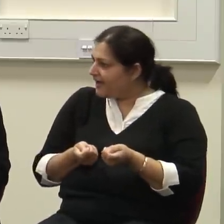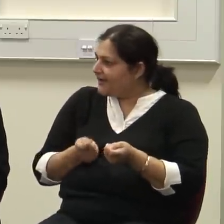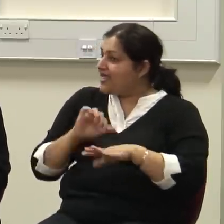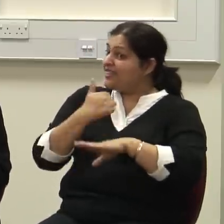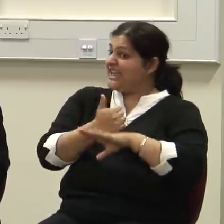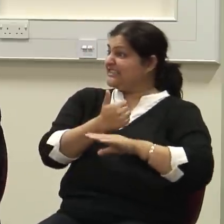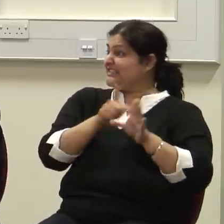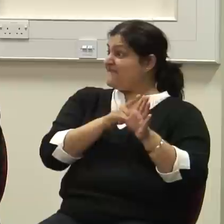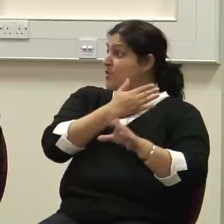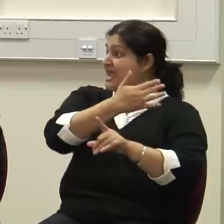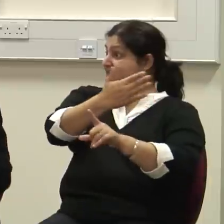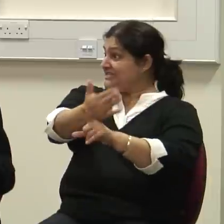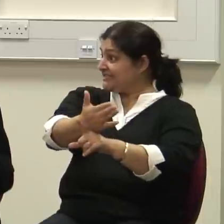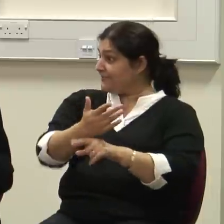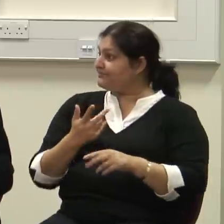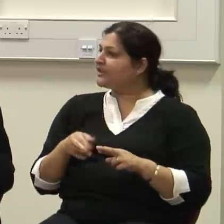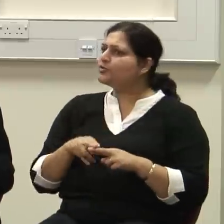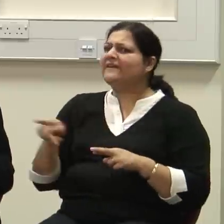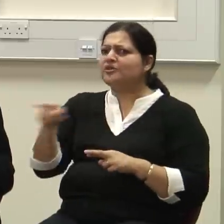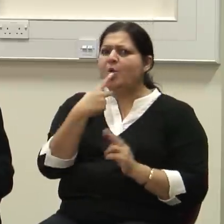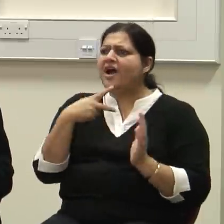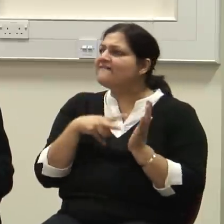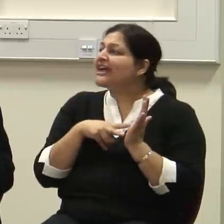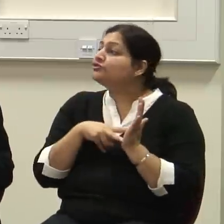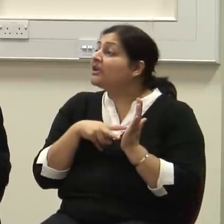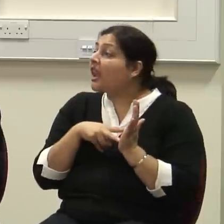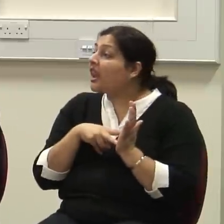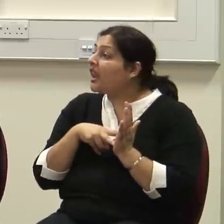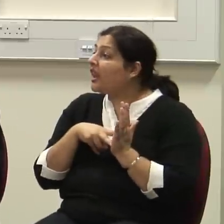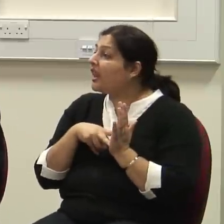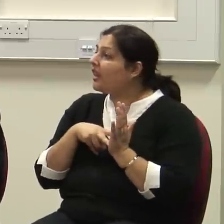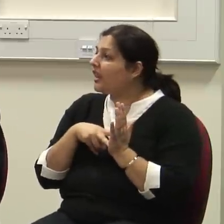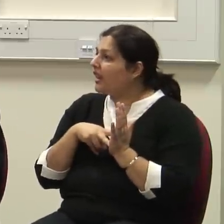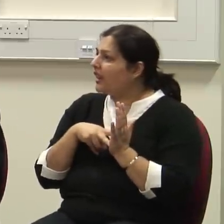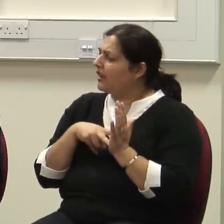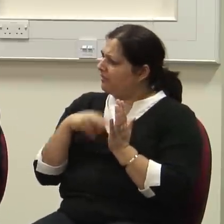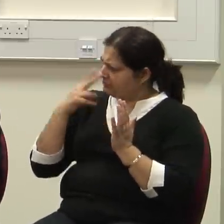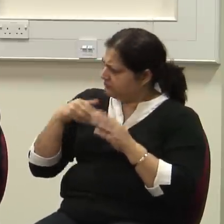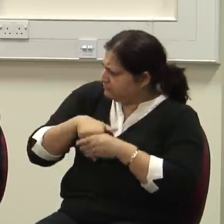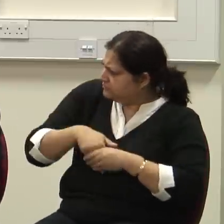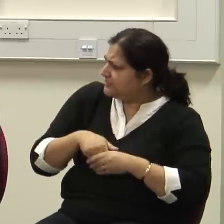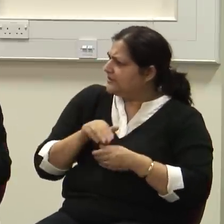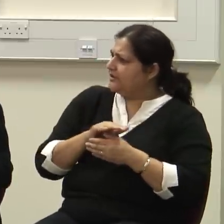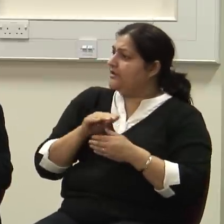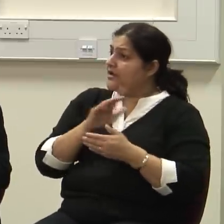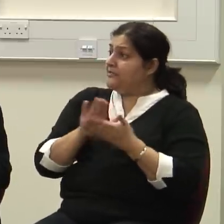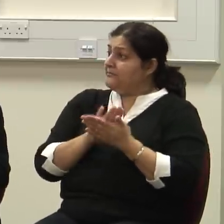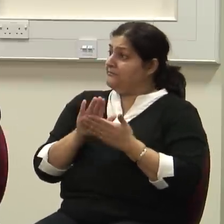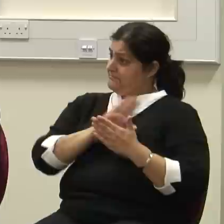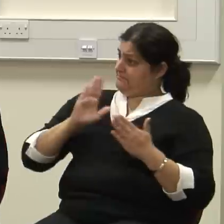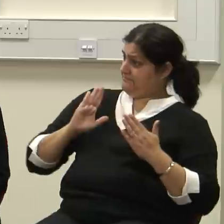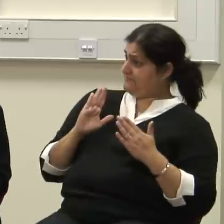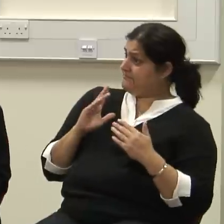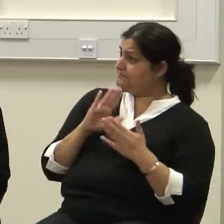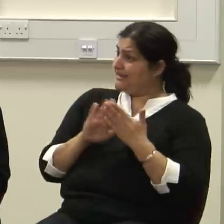have a right to get any and all kinds of health care at the Veterans Administration and drugs, free of charge,